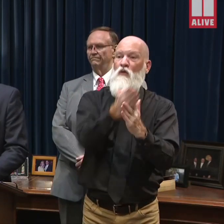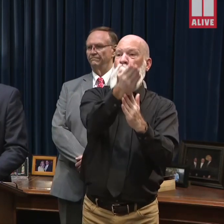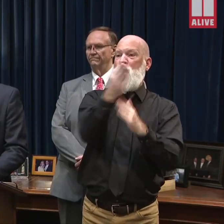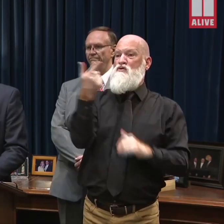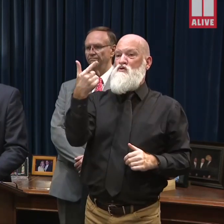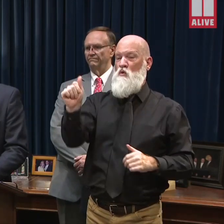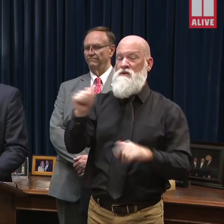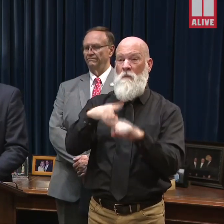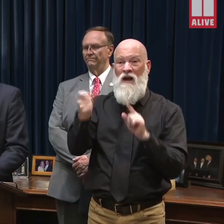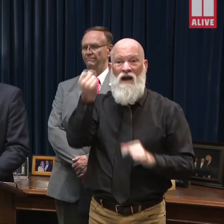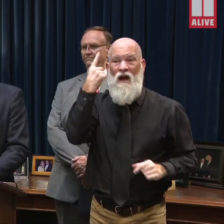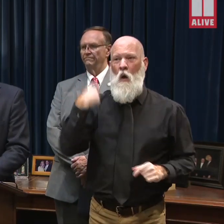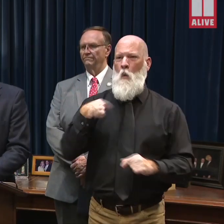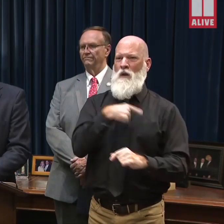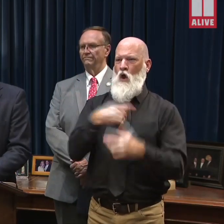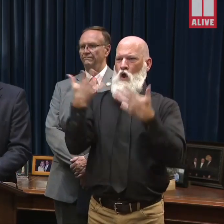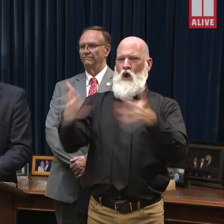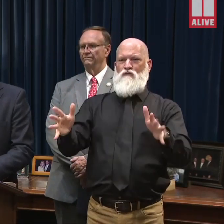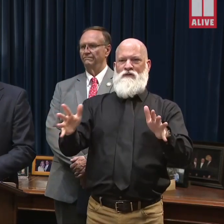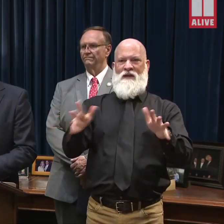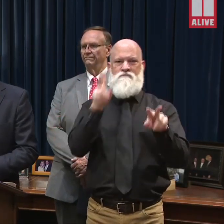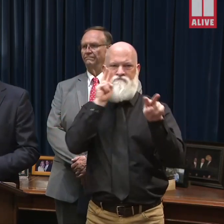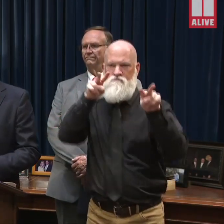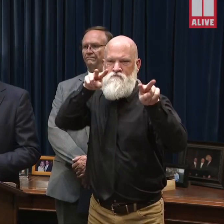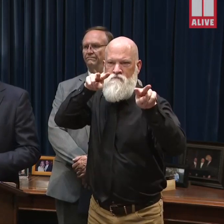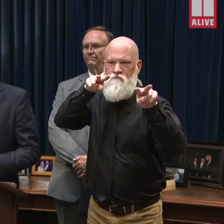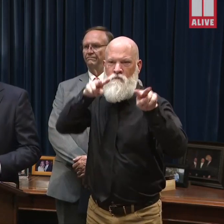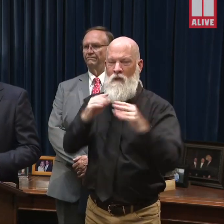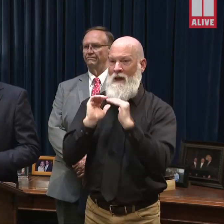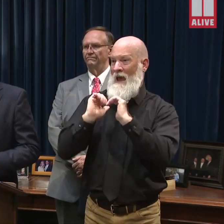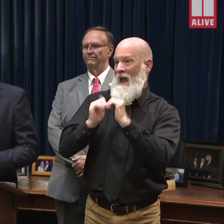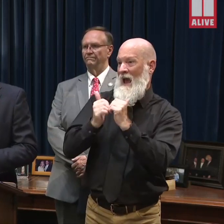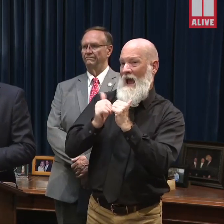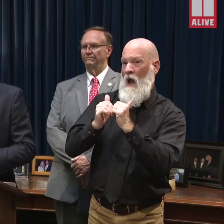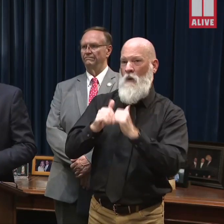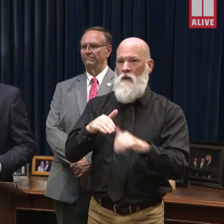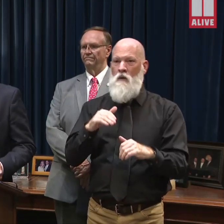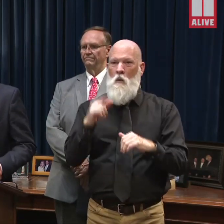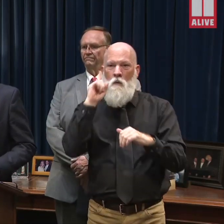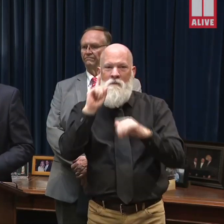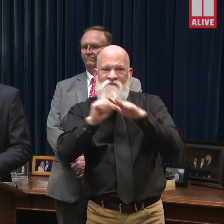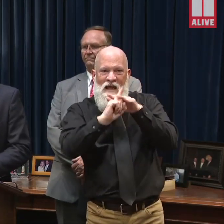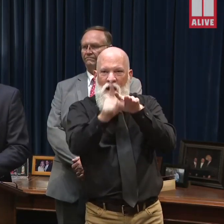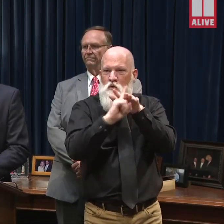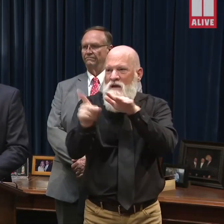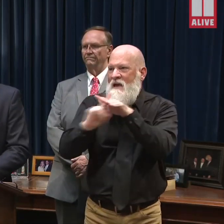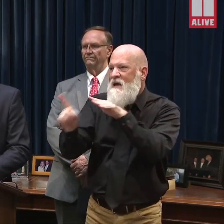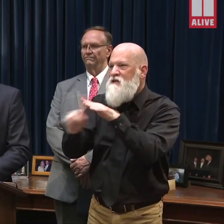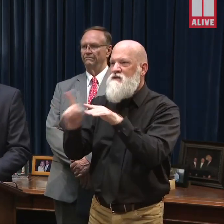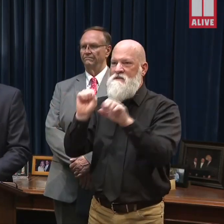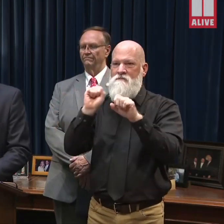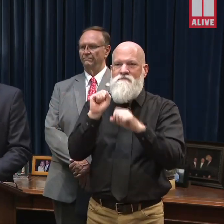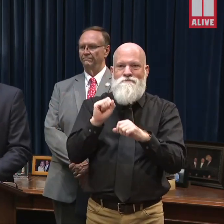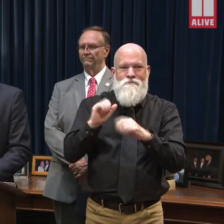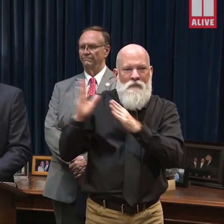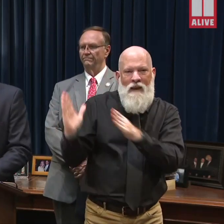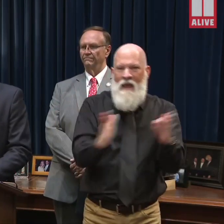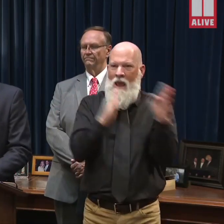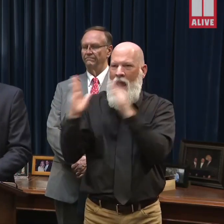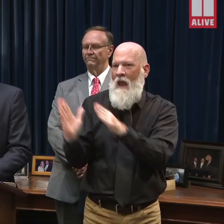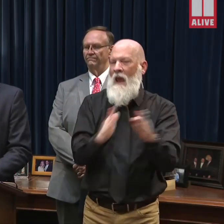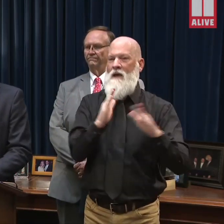potentially handle evacuation scenarios, including evacuations out of Florida